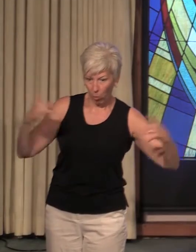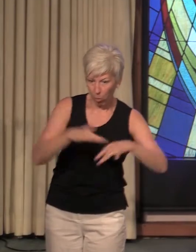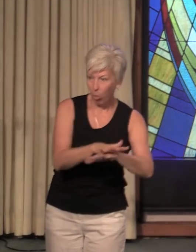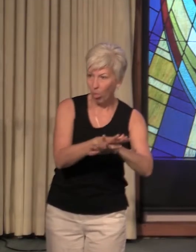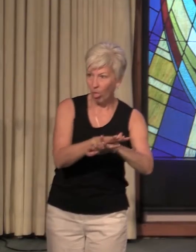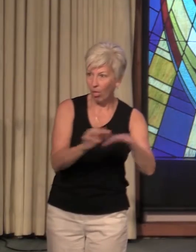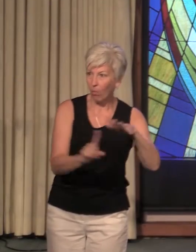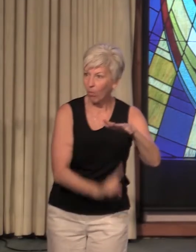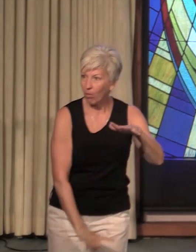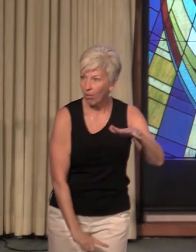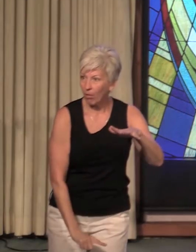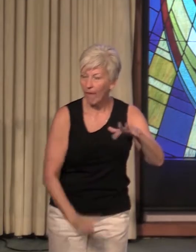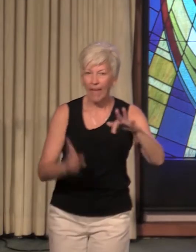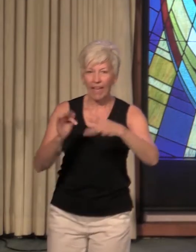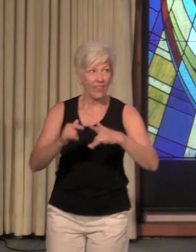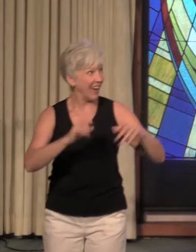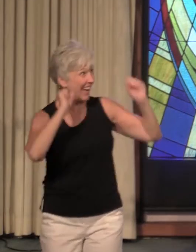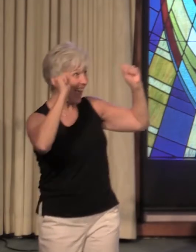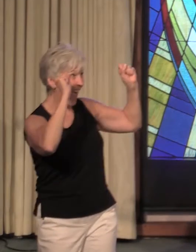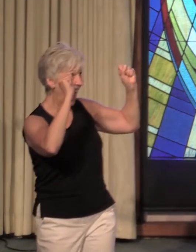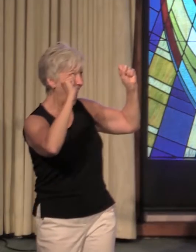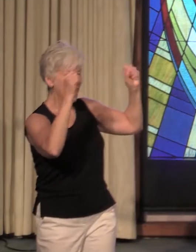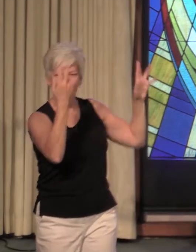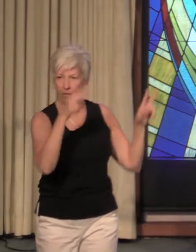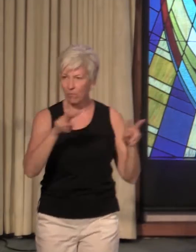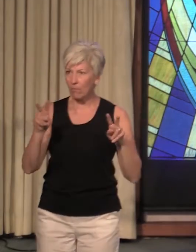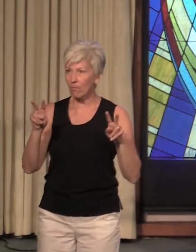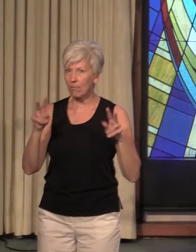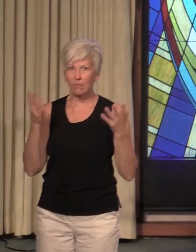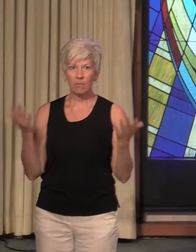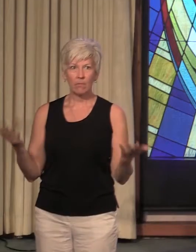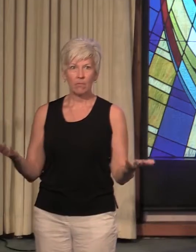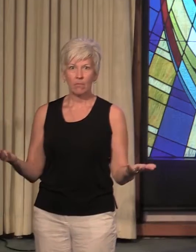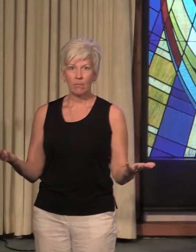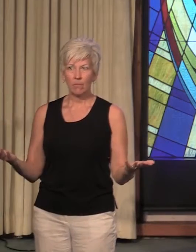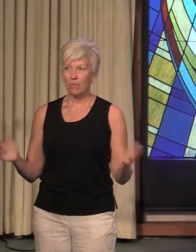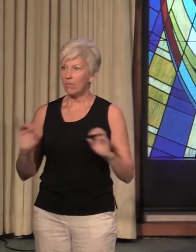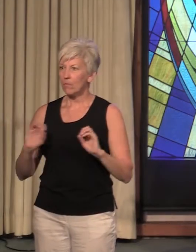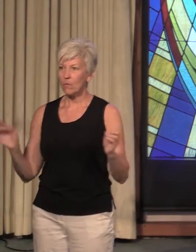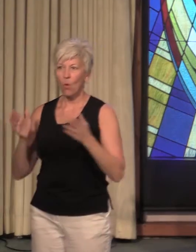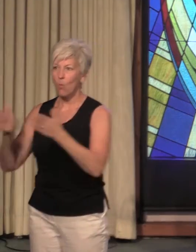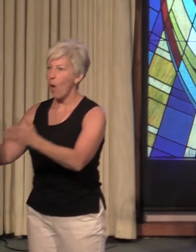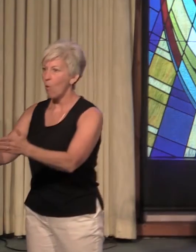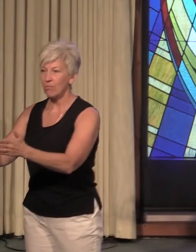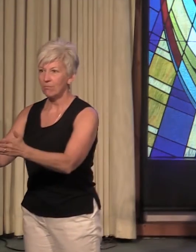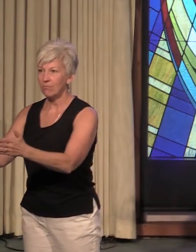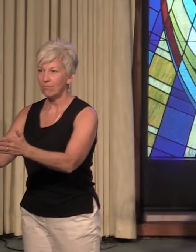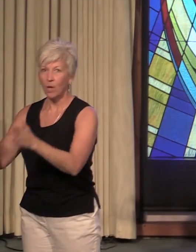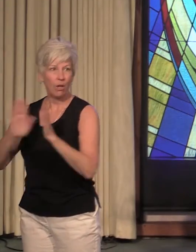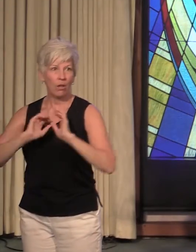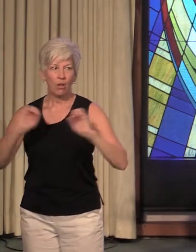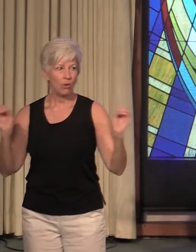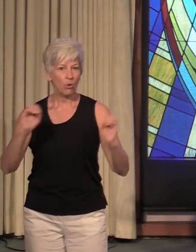and there's no road. They have no road maps, no GP. Yes, no triple A.